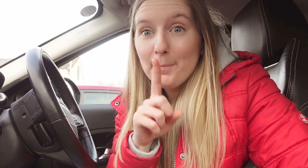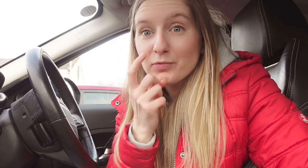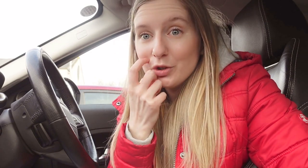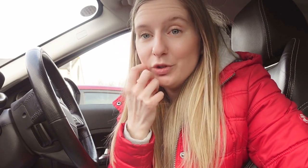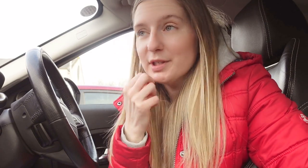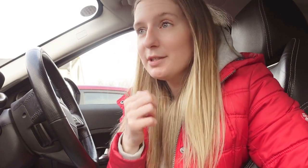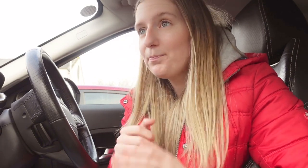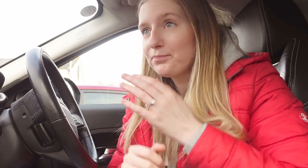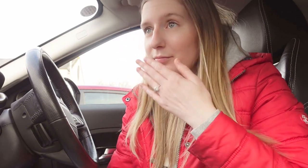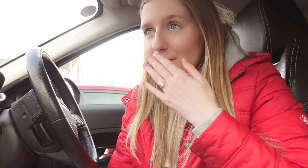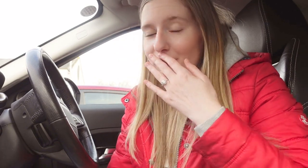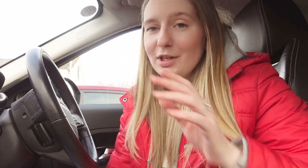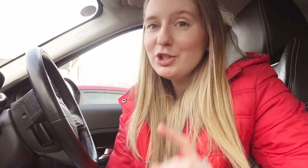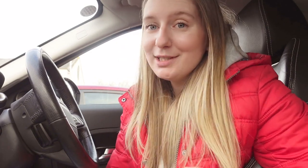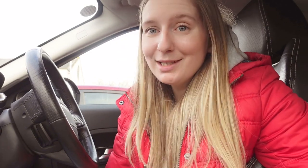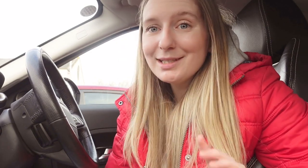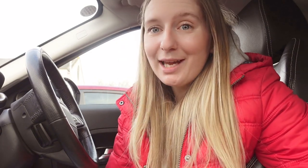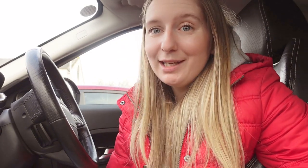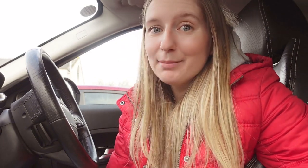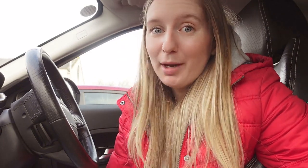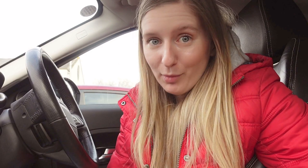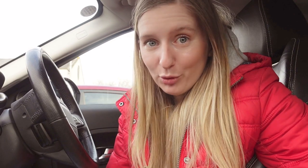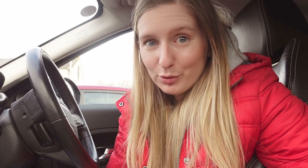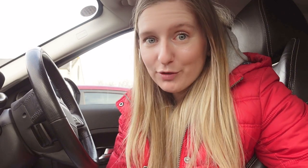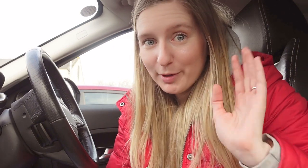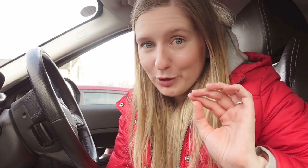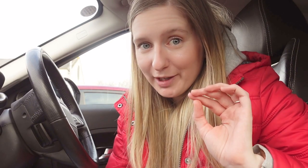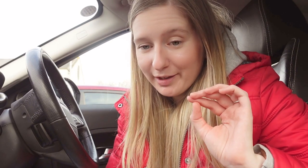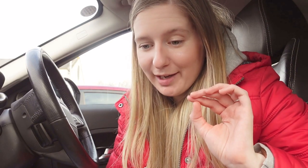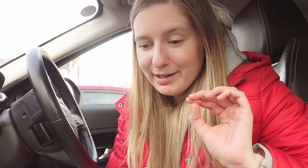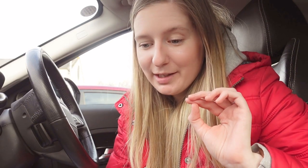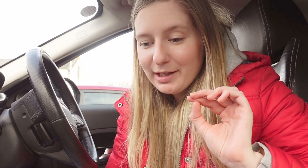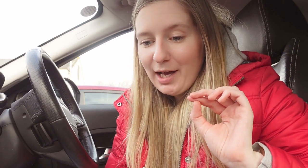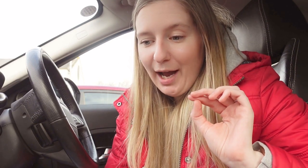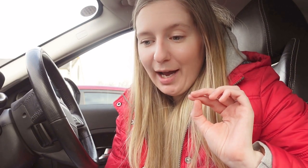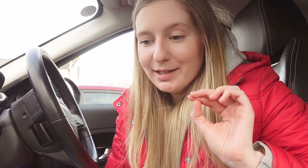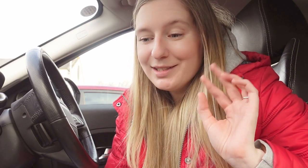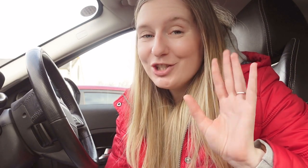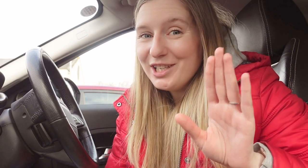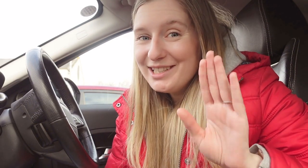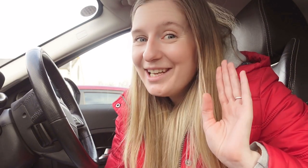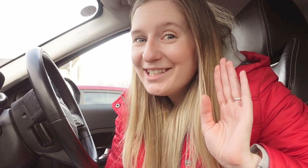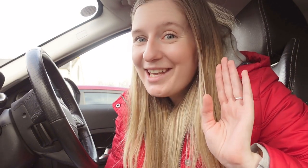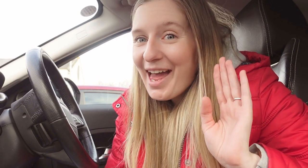good news is she did take my mold for my new hearing aid and she did say